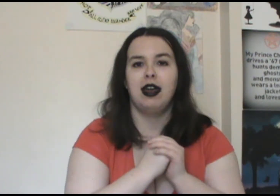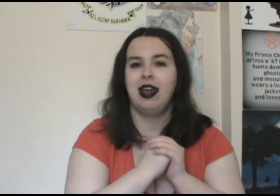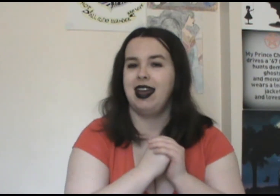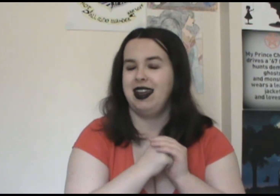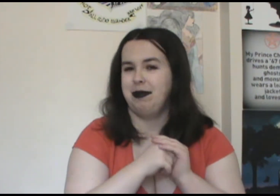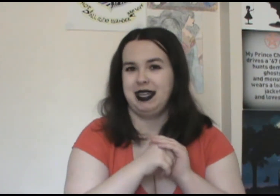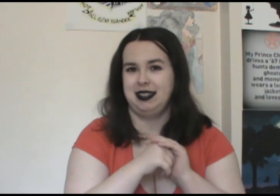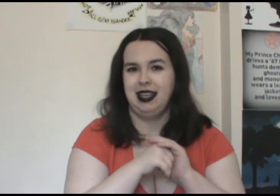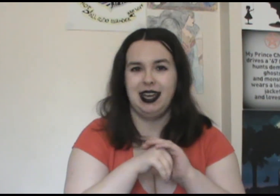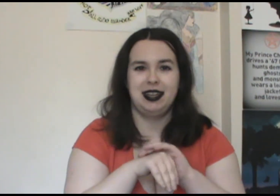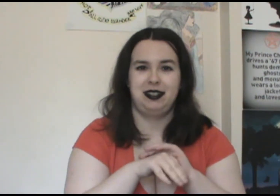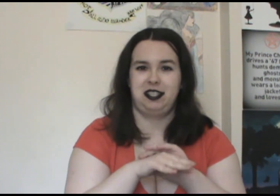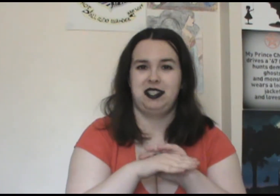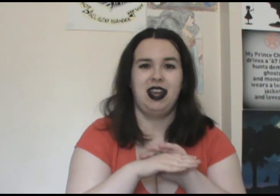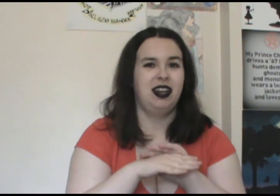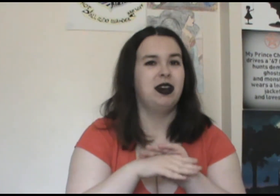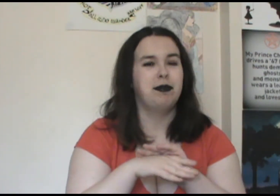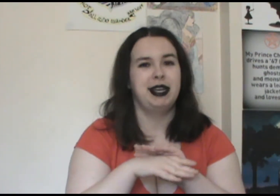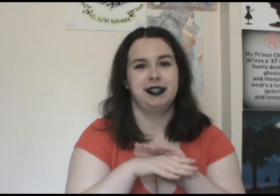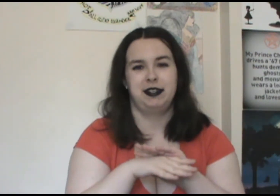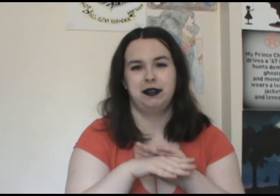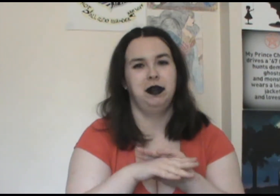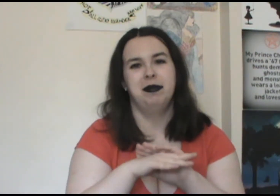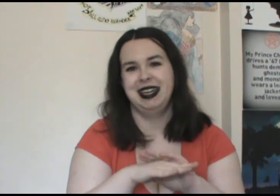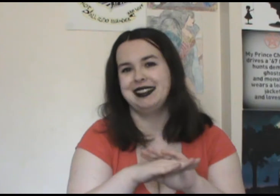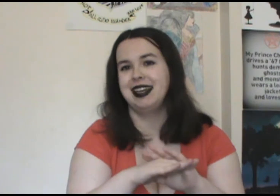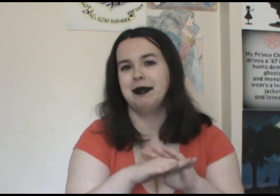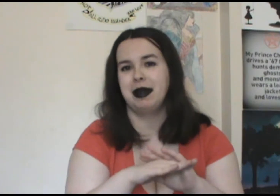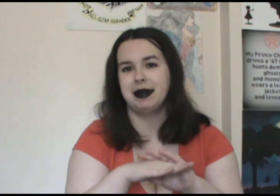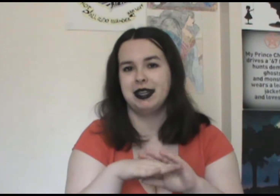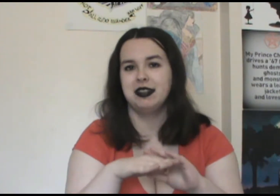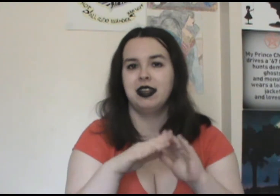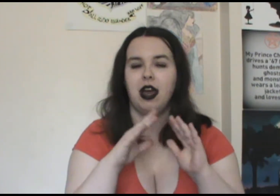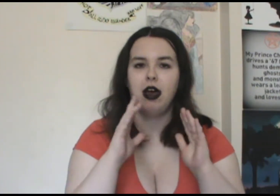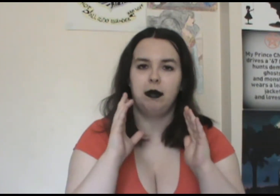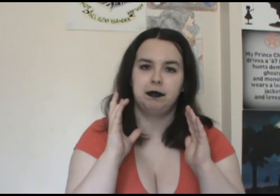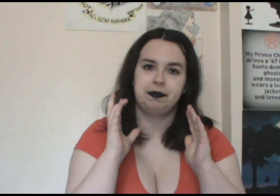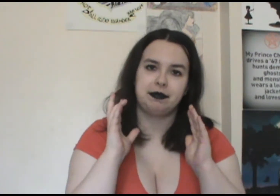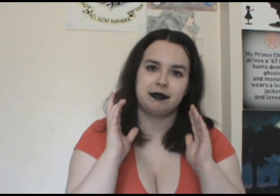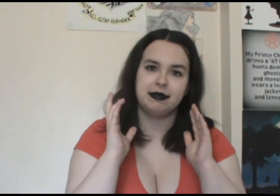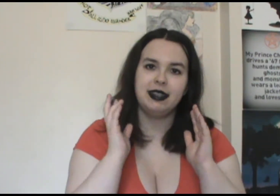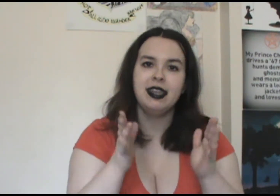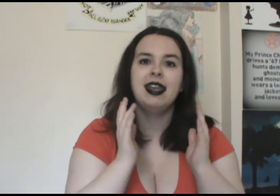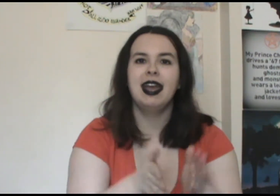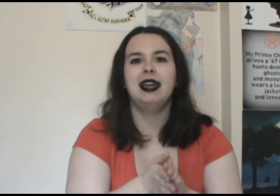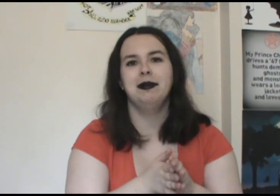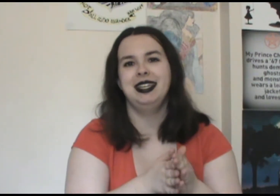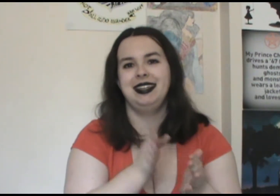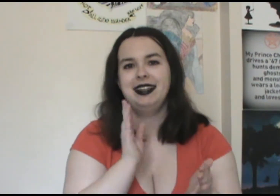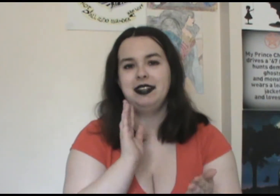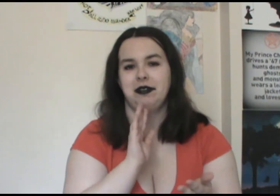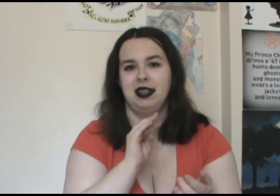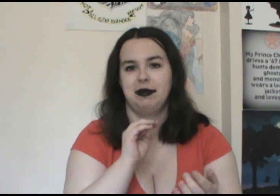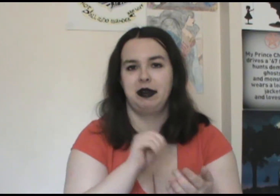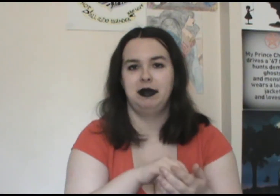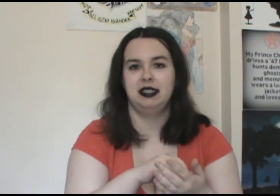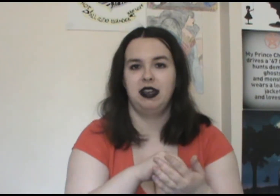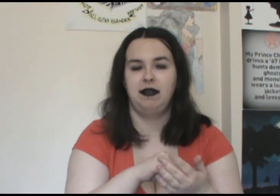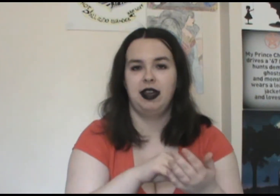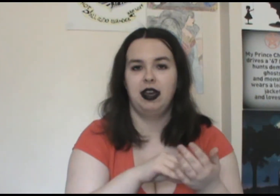And because of that, it just ended up being so, so amazing in my mind. And I really did enjoy the moments of the